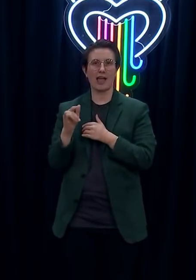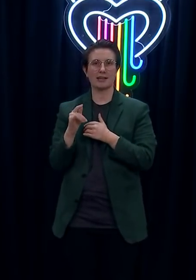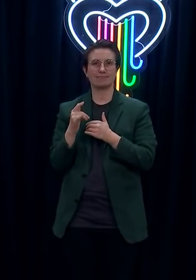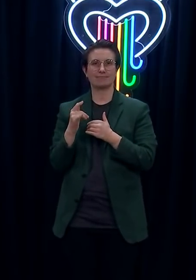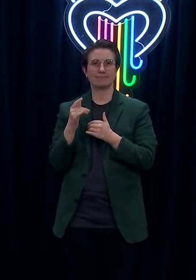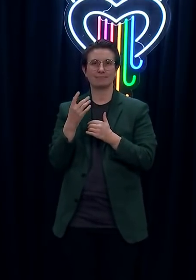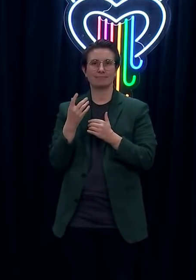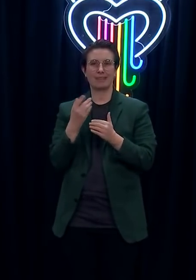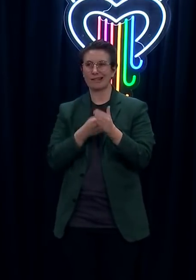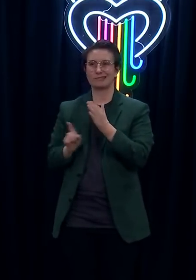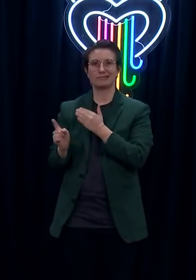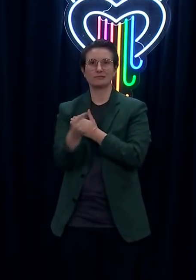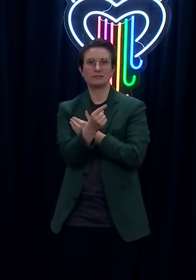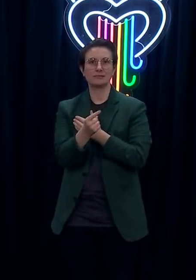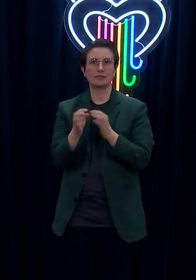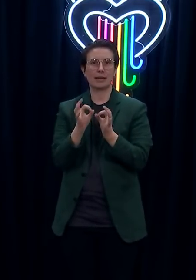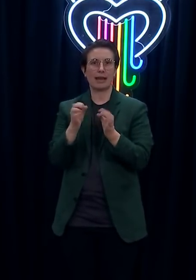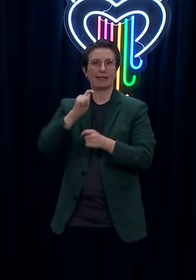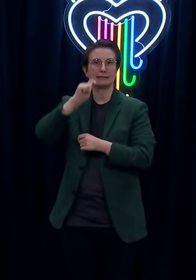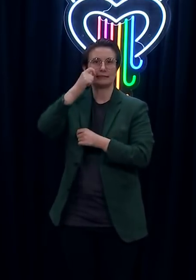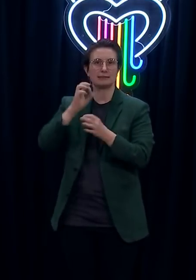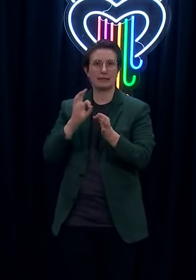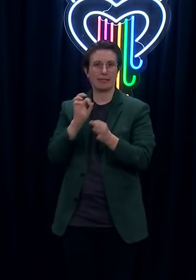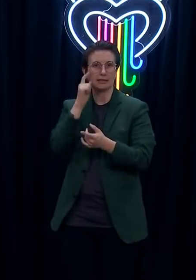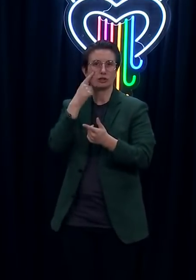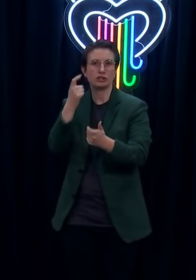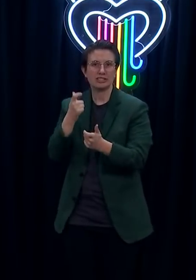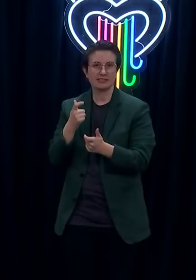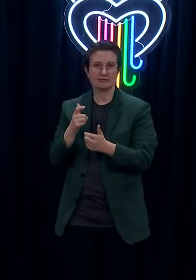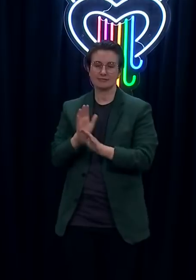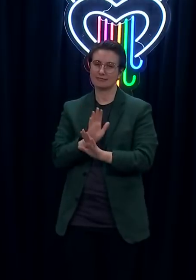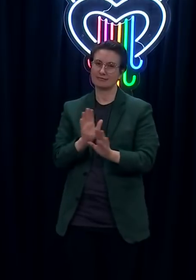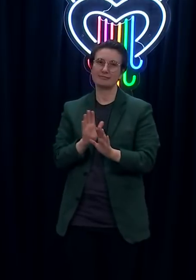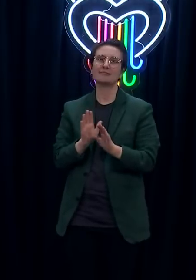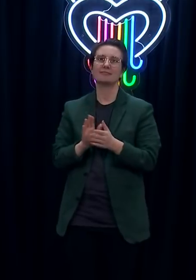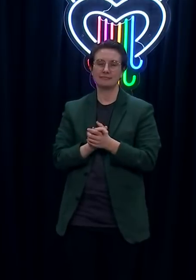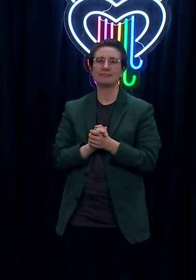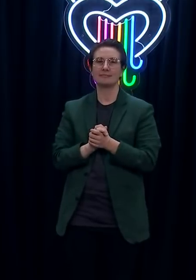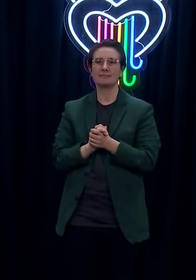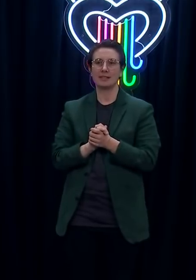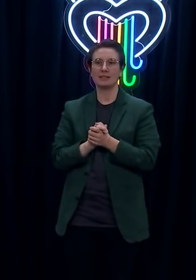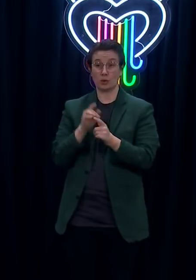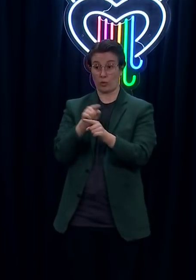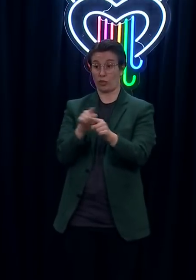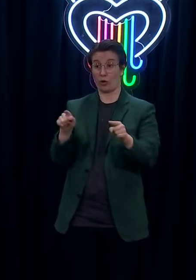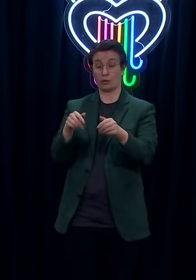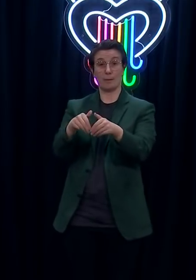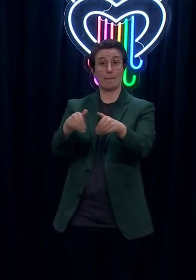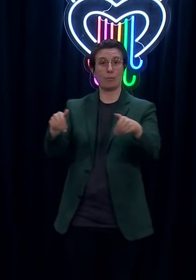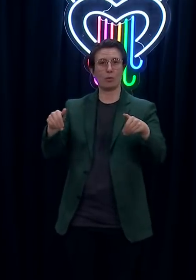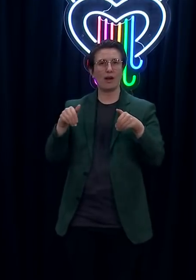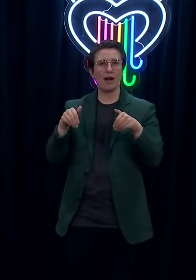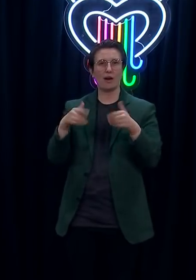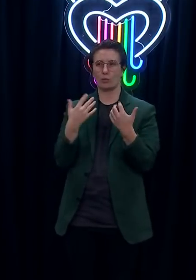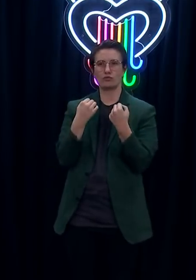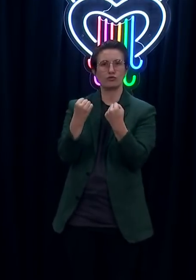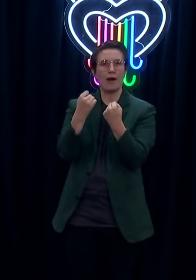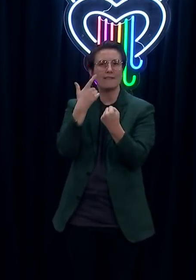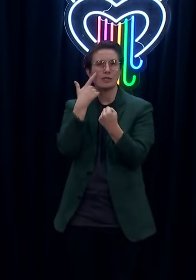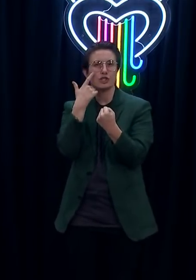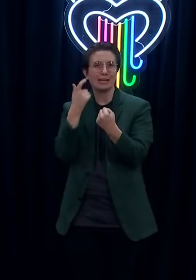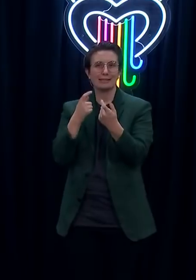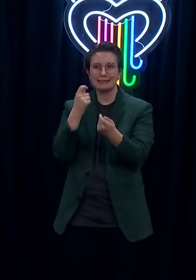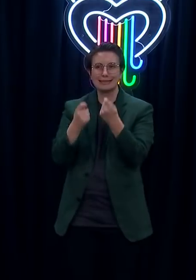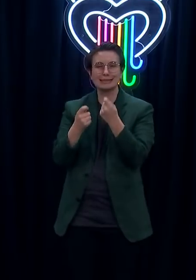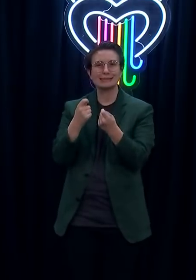there because we believe we had COVID in those places. It's there in case COVID comes into those places. Yeah. How